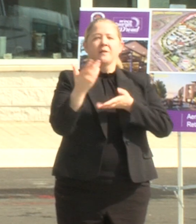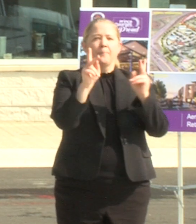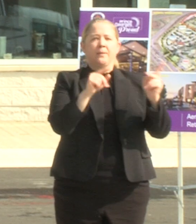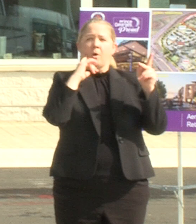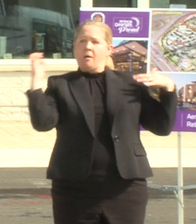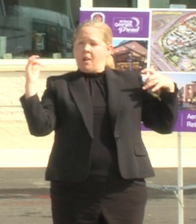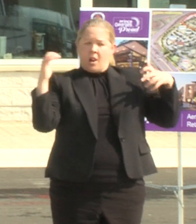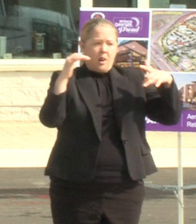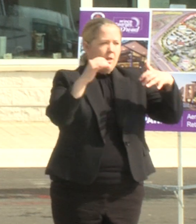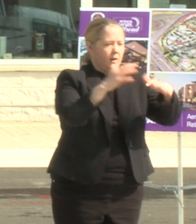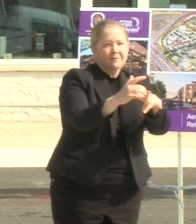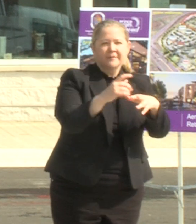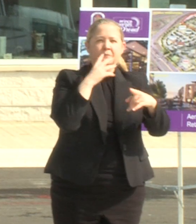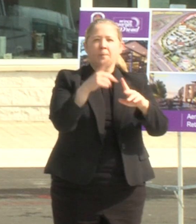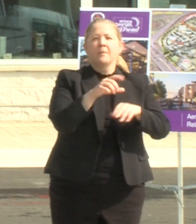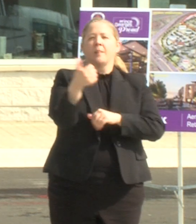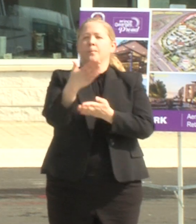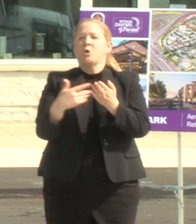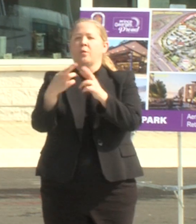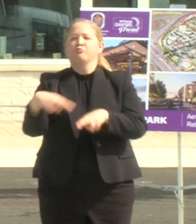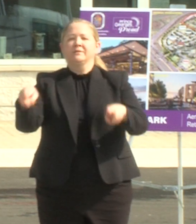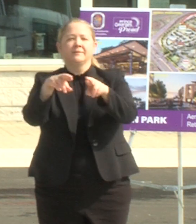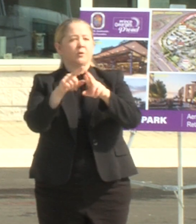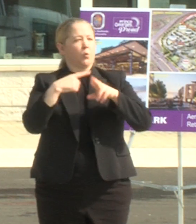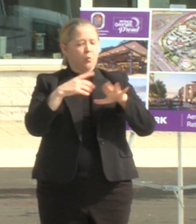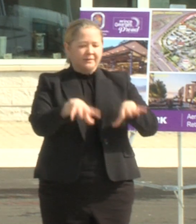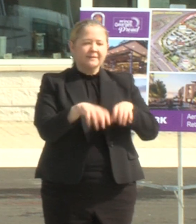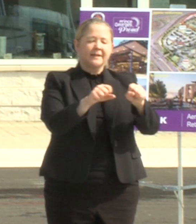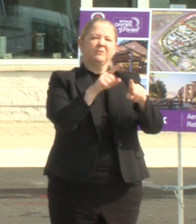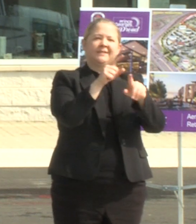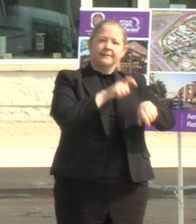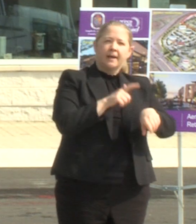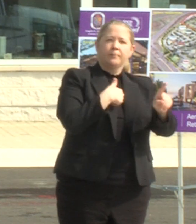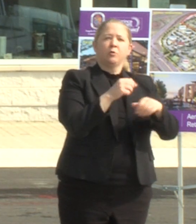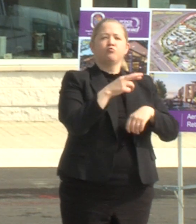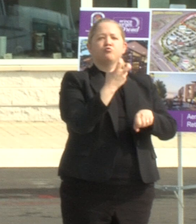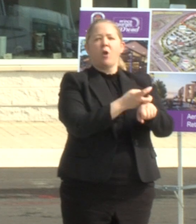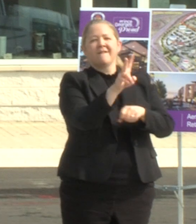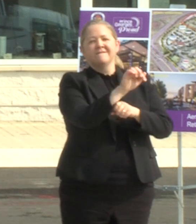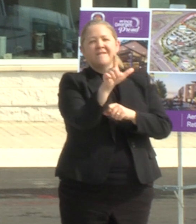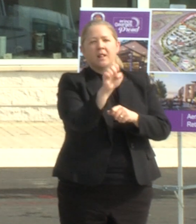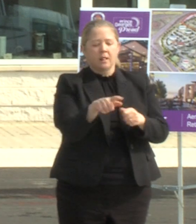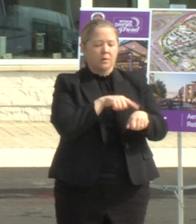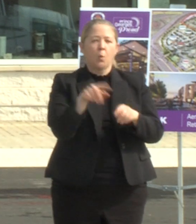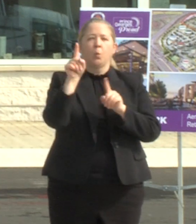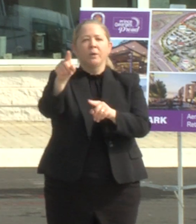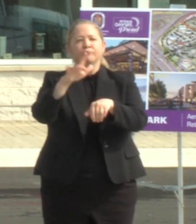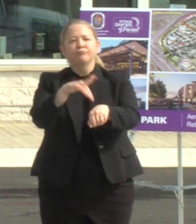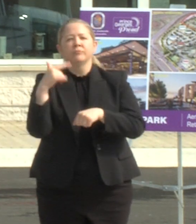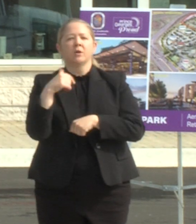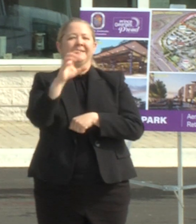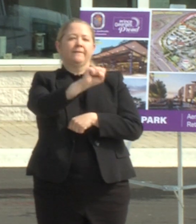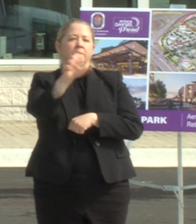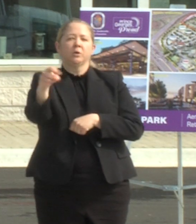to from across the region we've spent time in rockville we've spent time in silver spring we've